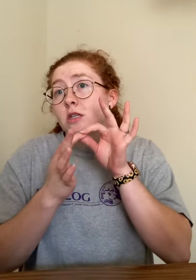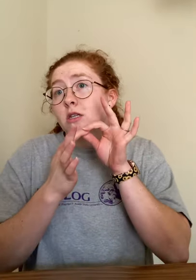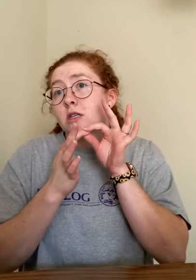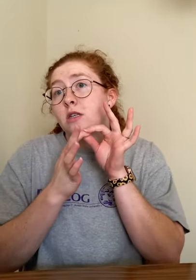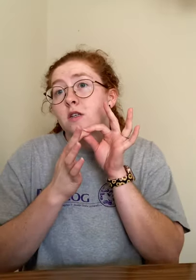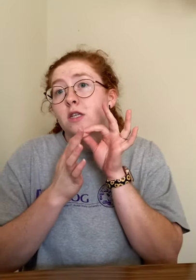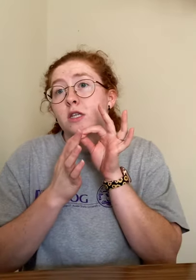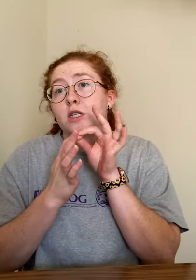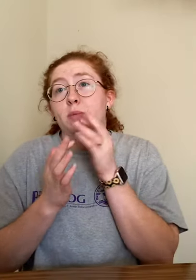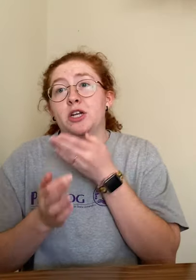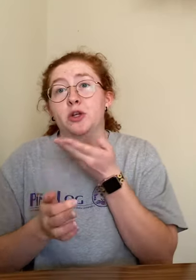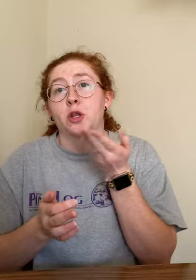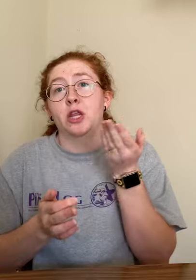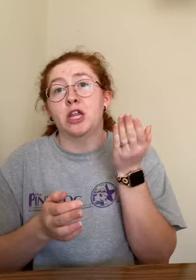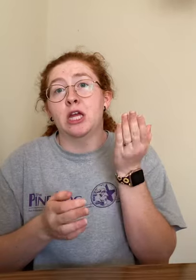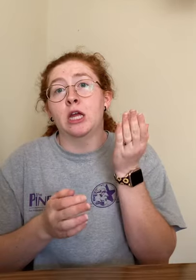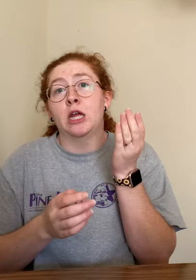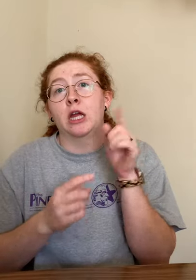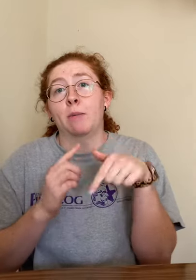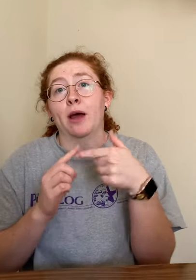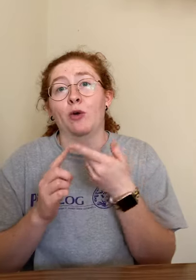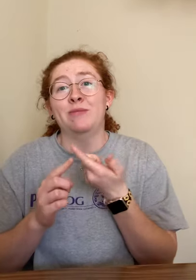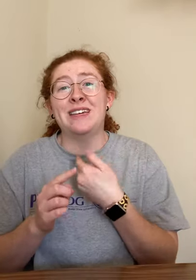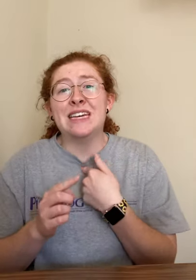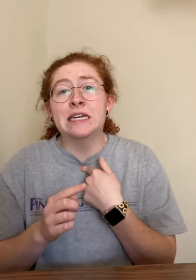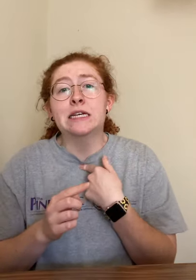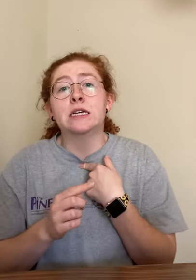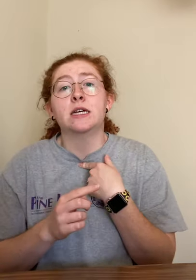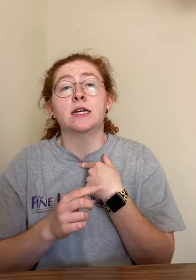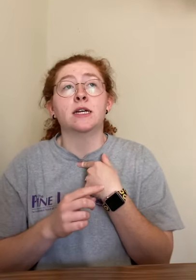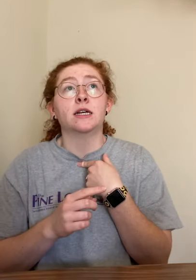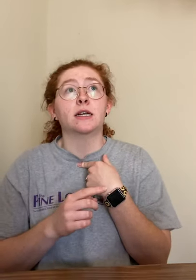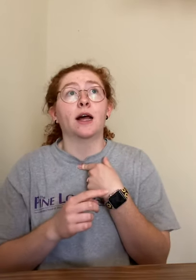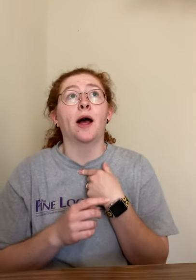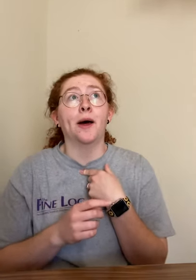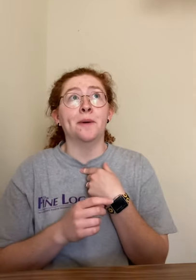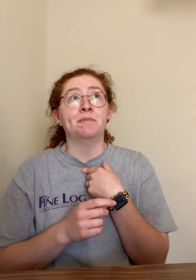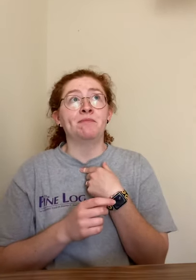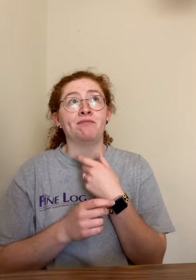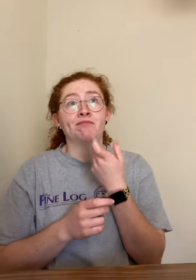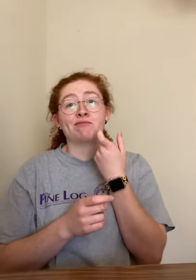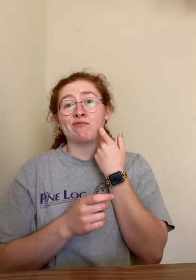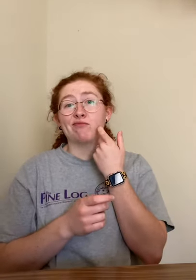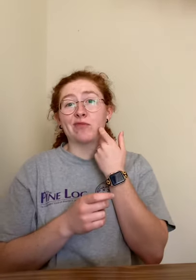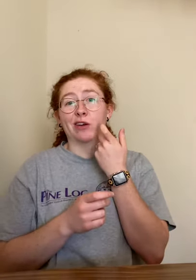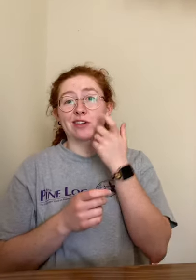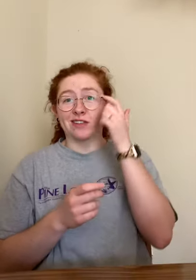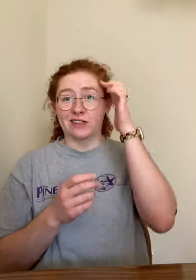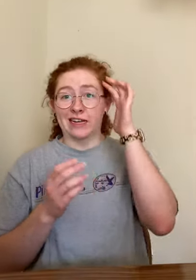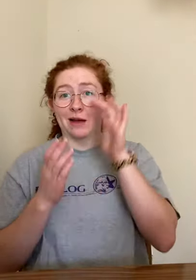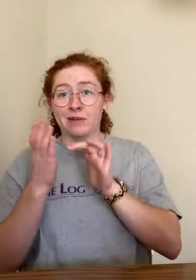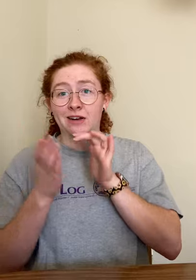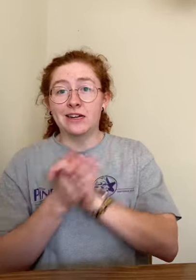special thing about me. Um, I recently got married